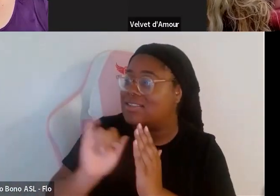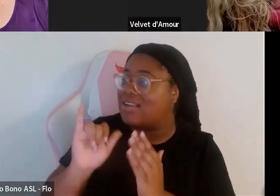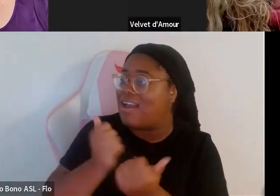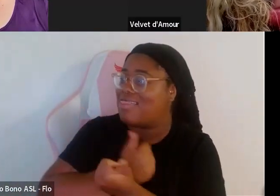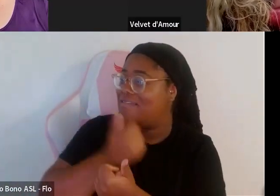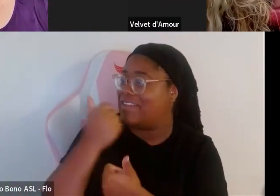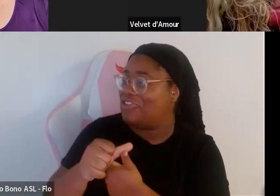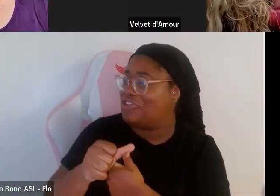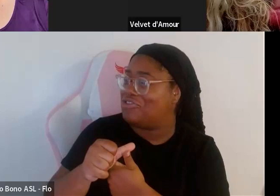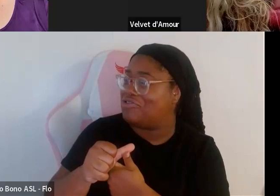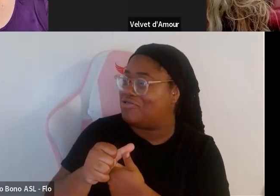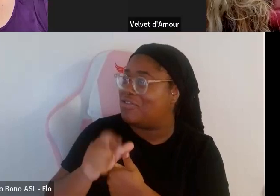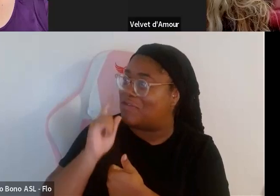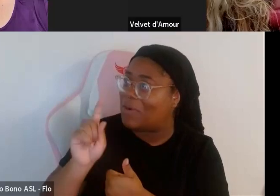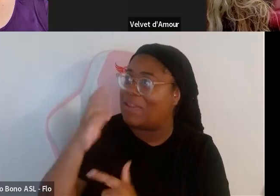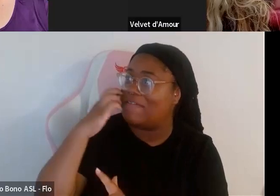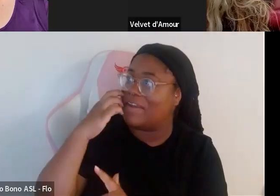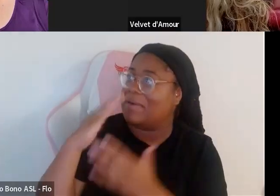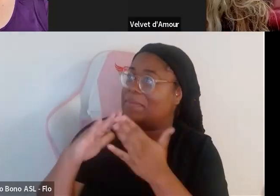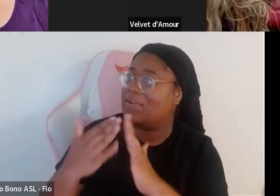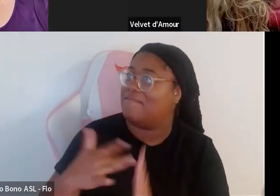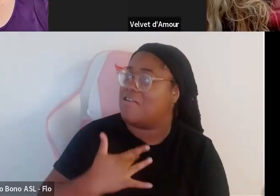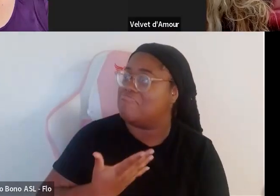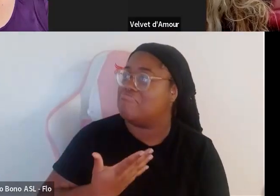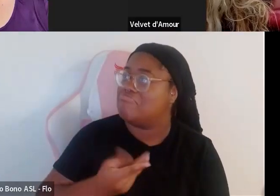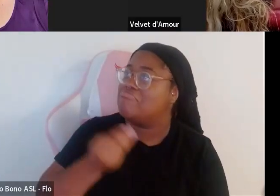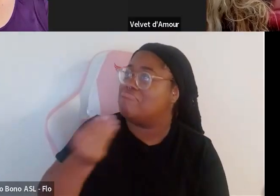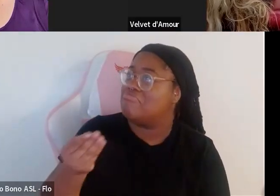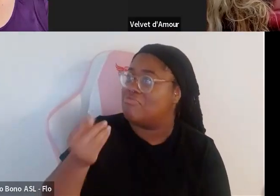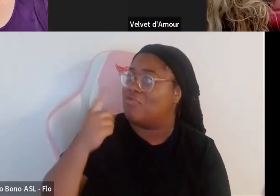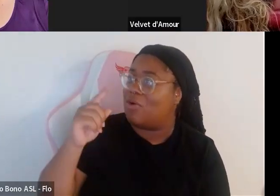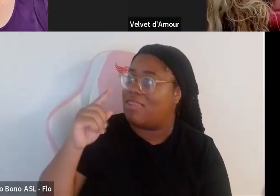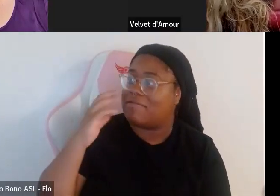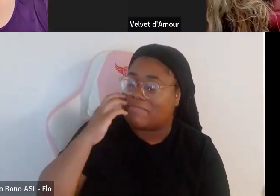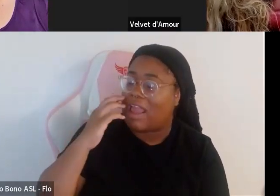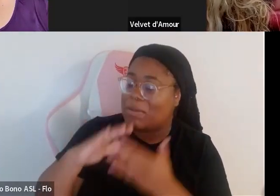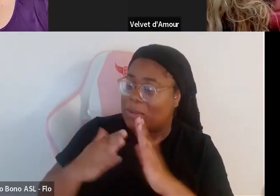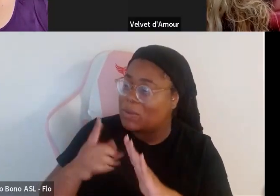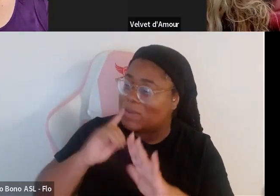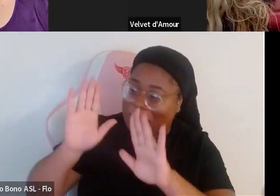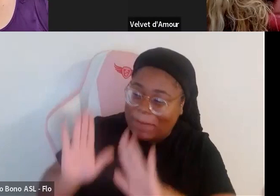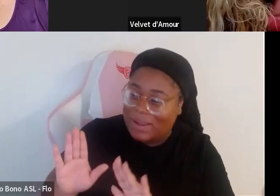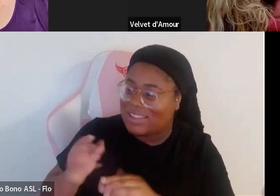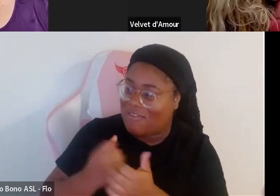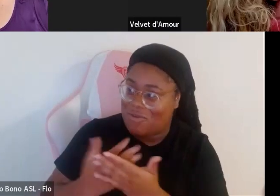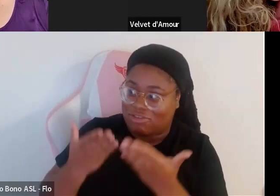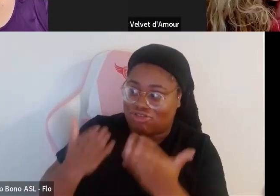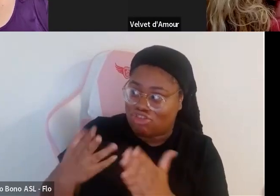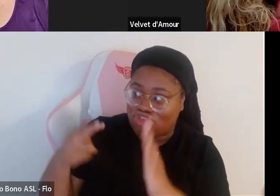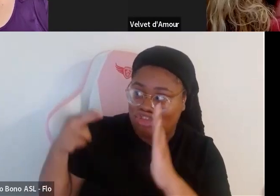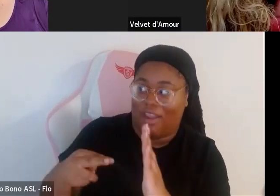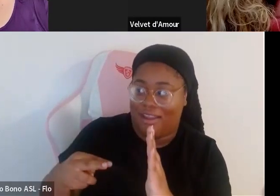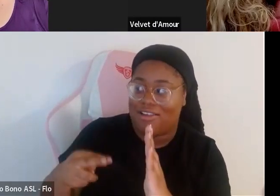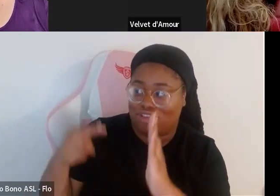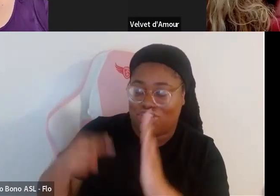to the fat community I've always felt that way um and it's amazing everyone here should definitely check it out